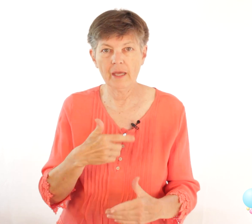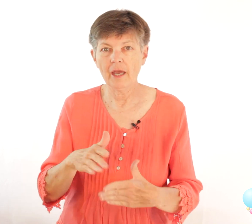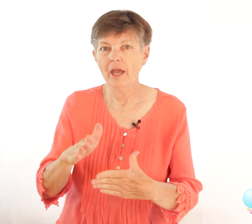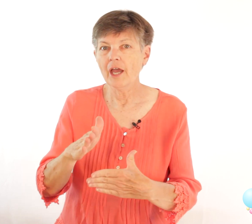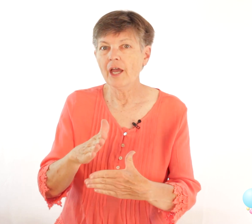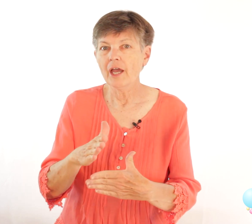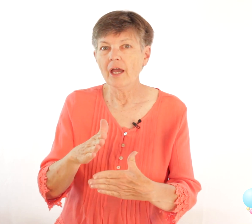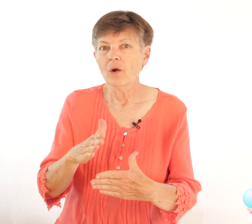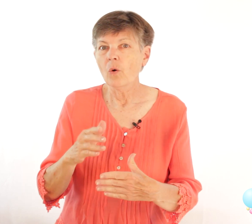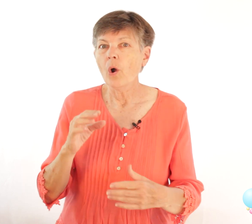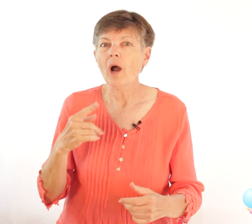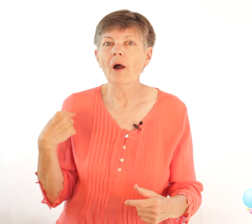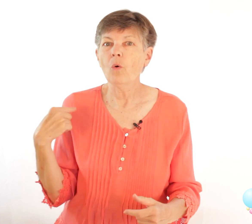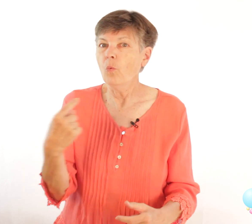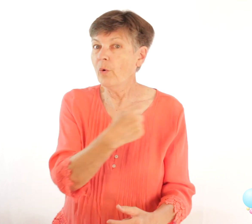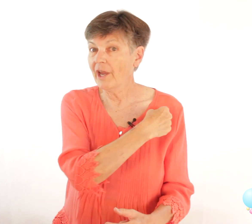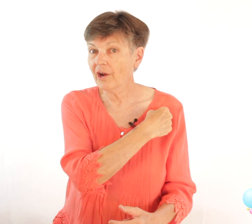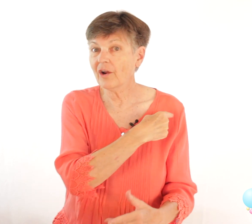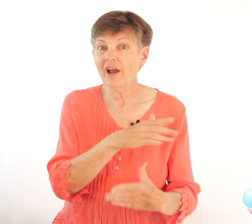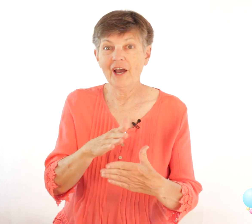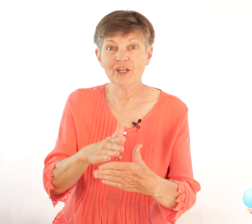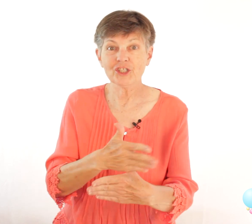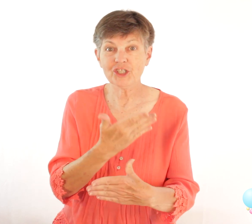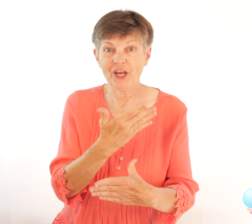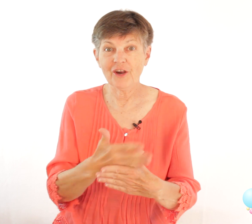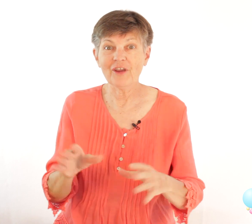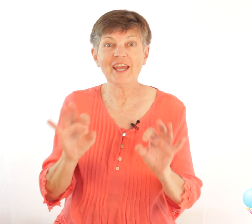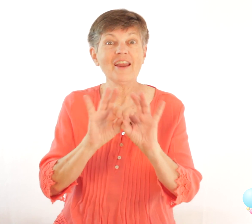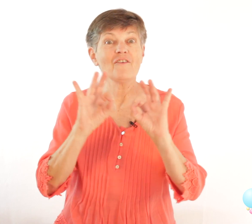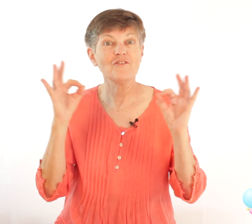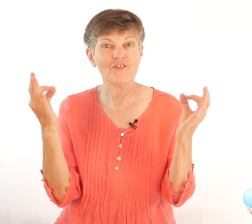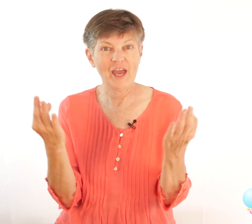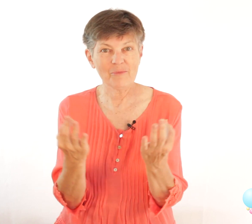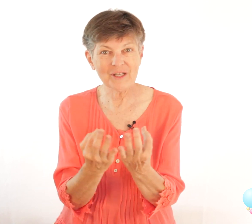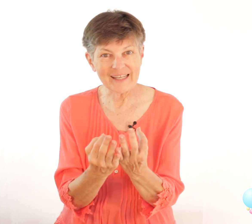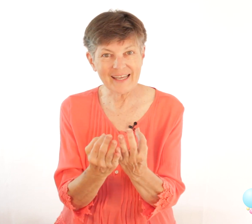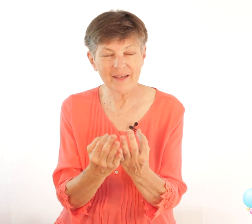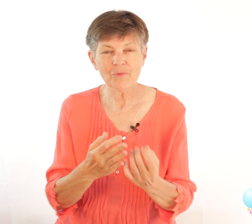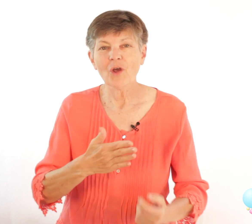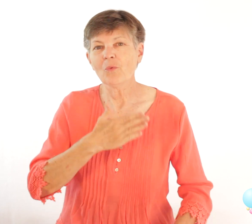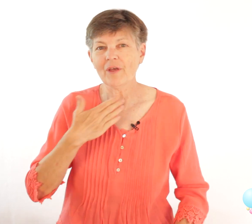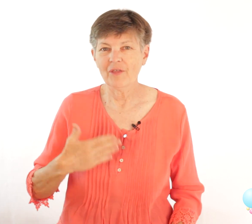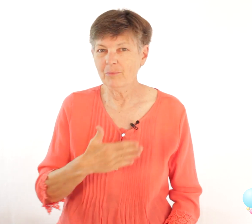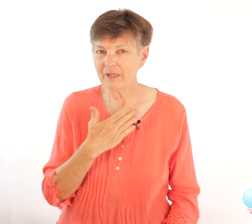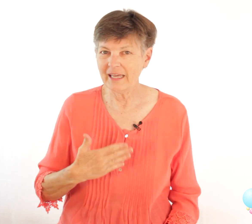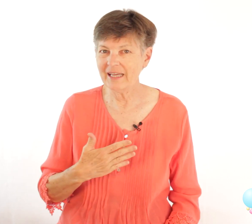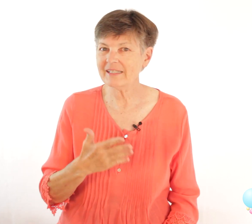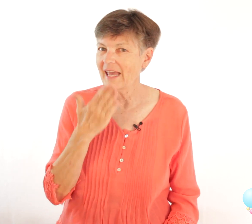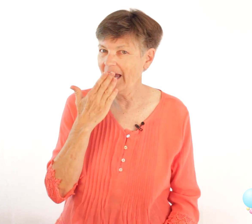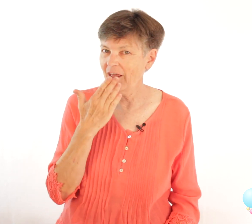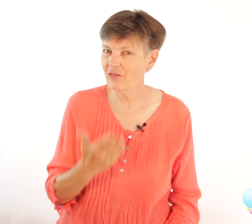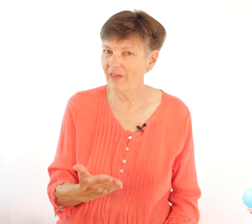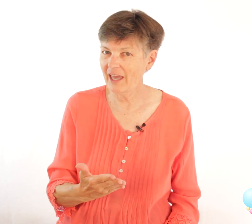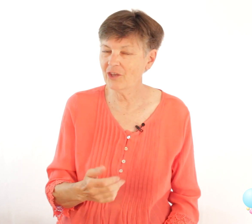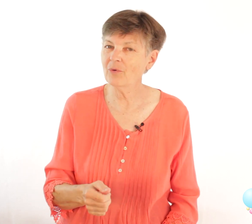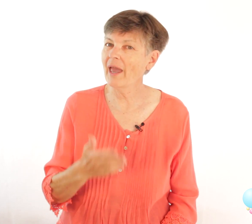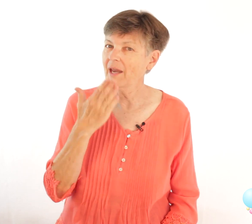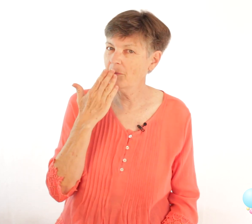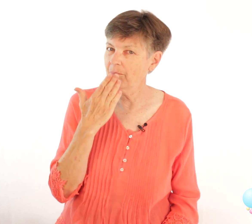we're a sharing family with a please and a thank you and a